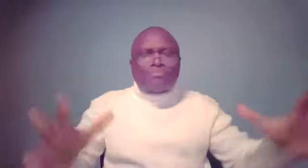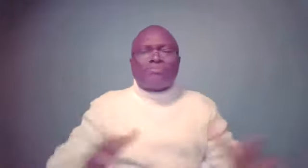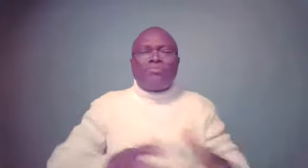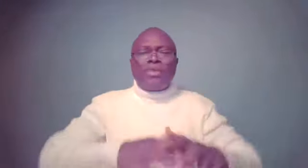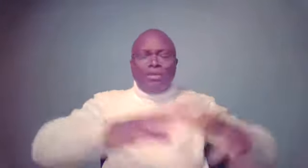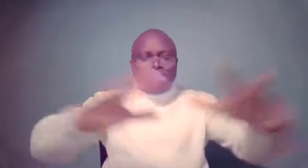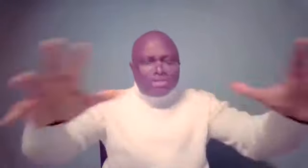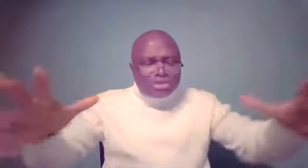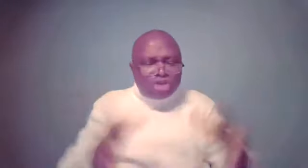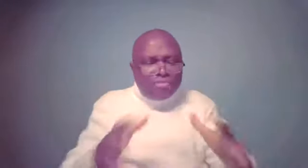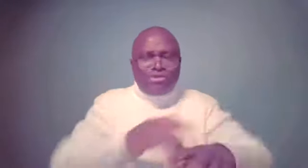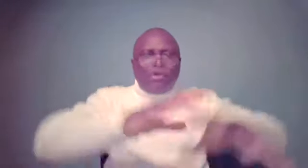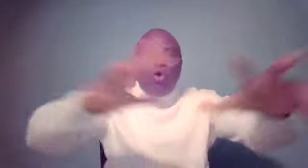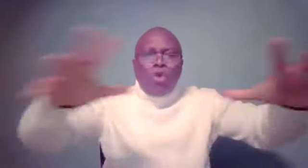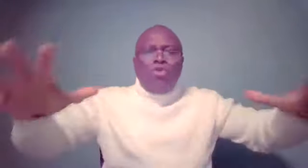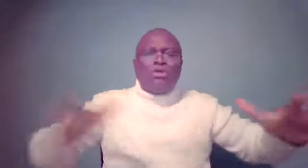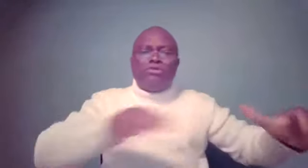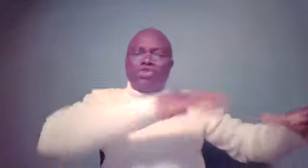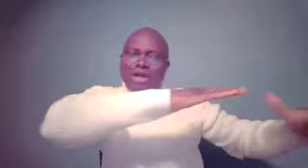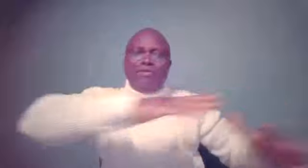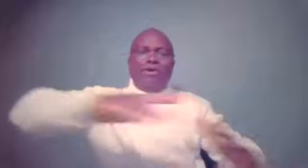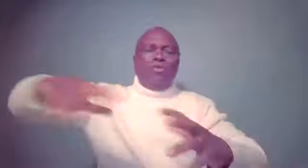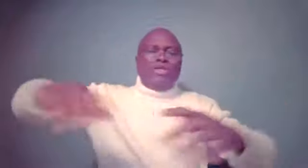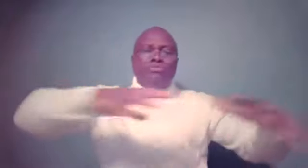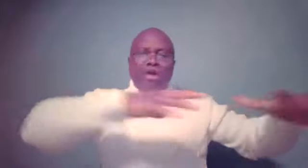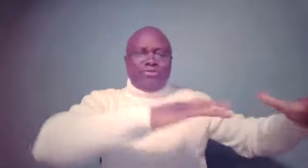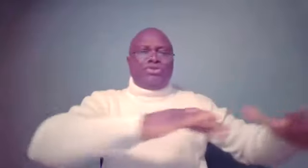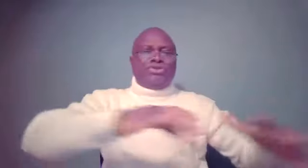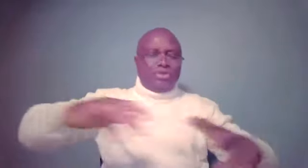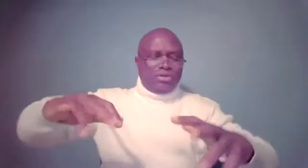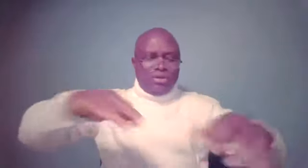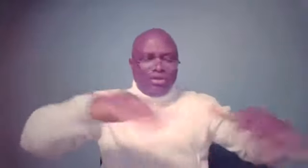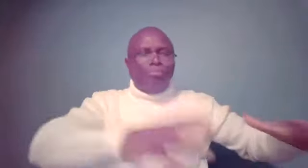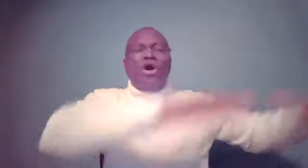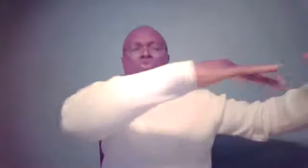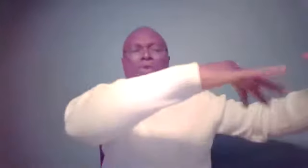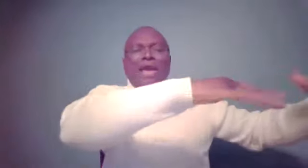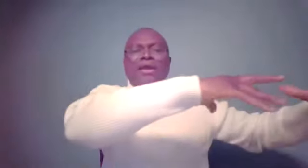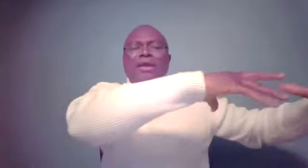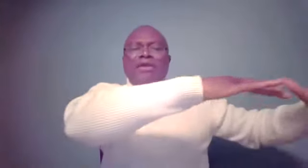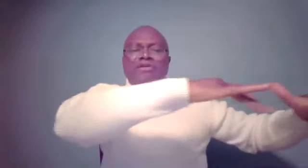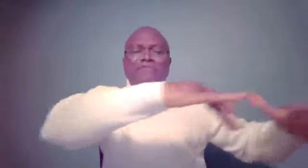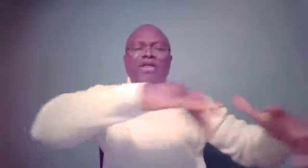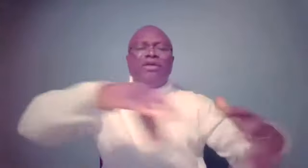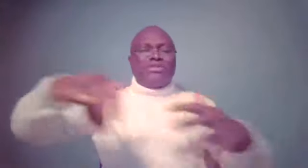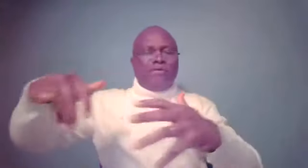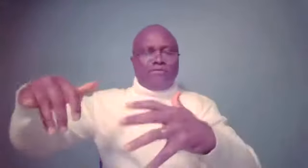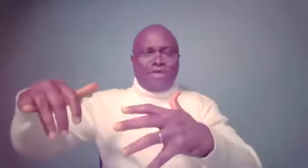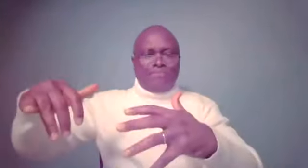this is the summit of the whole journey with his brothers. The point where he revealed himself to them